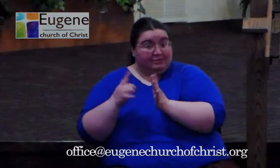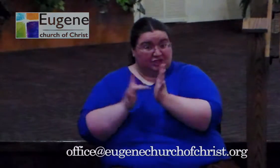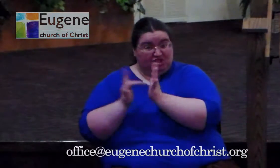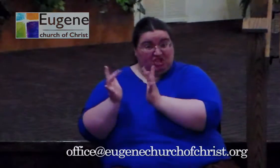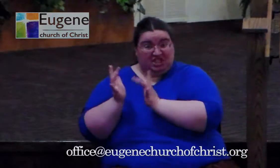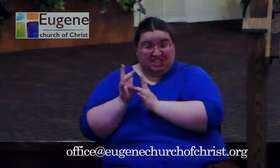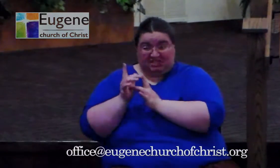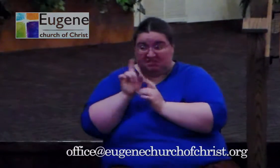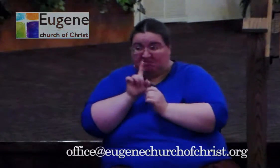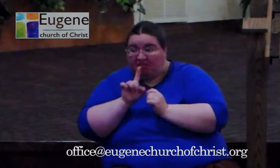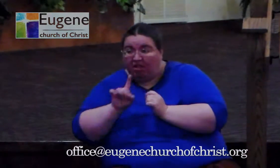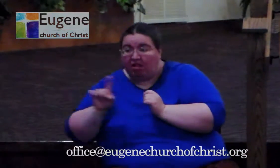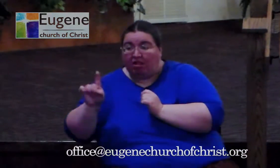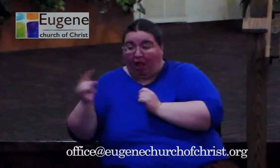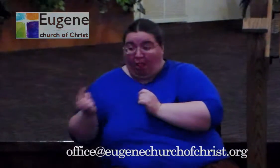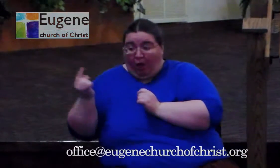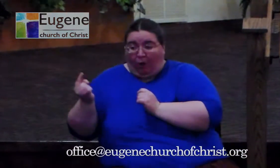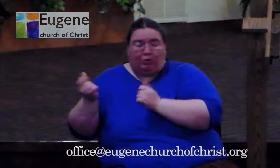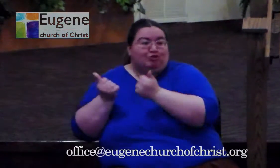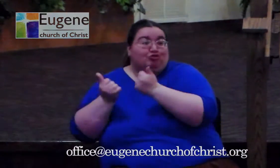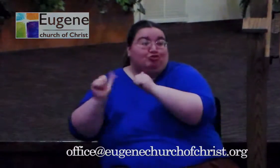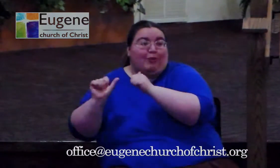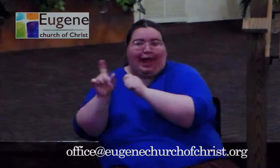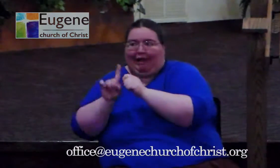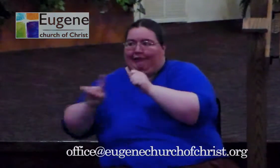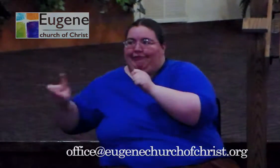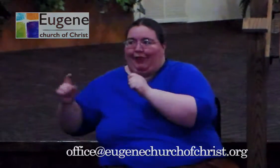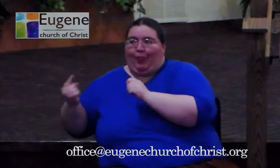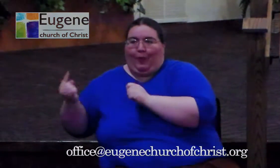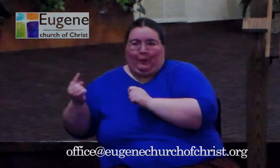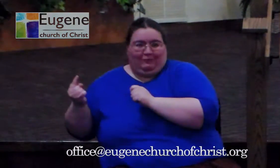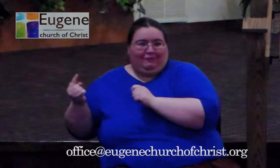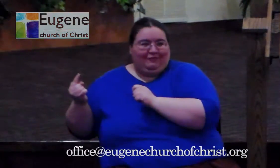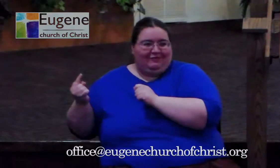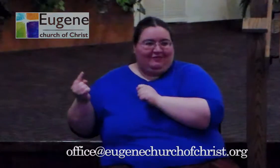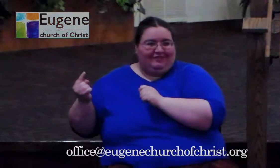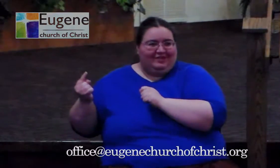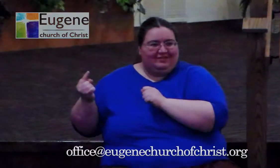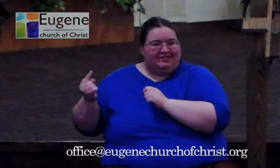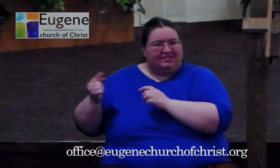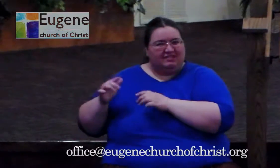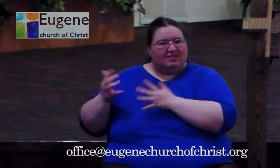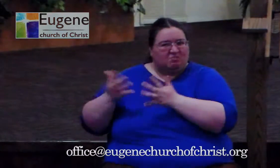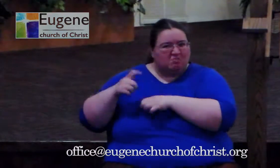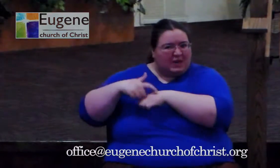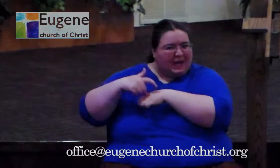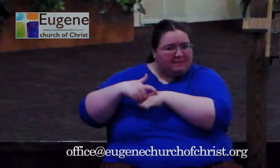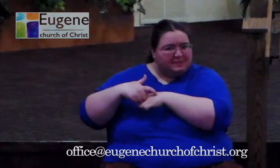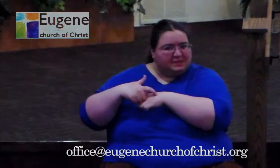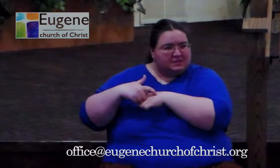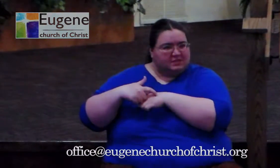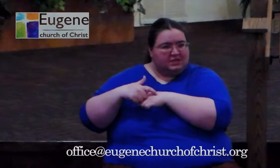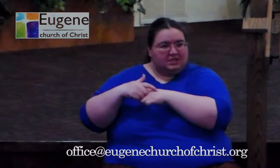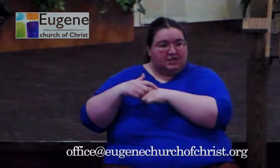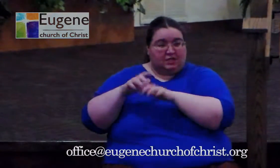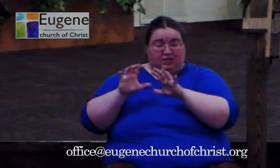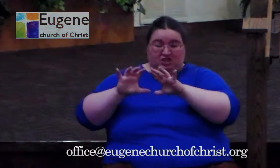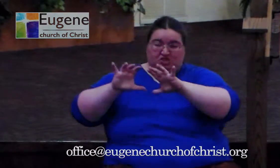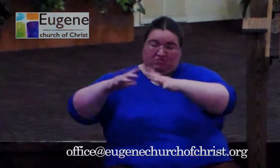trying to be alone. And generally speaking, what those times are, are the times where the crowd is pressed in and it's been just a little too much for too